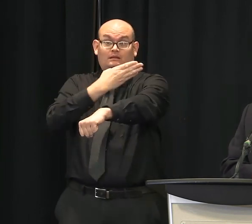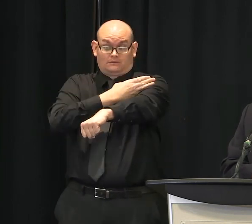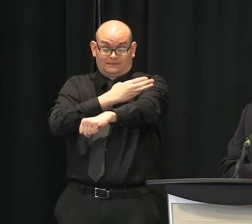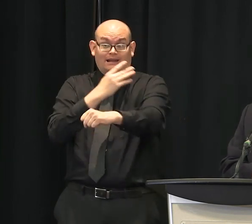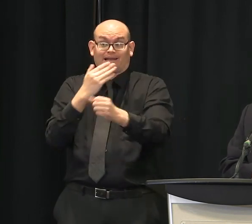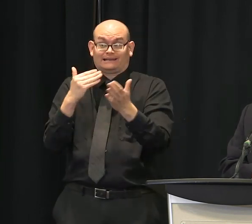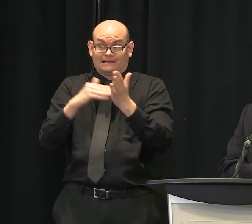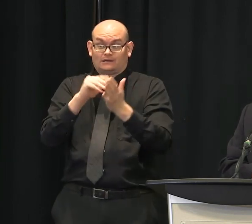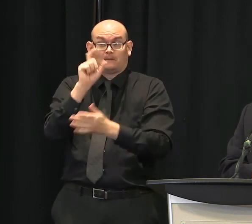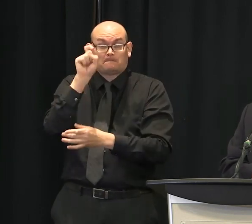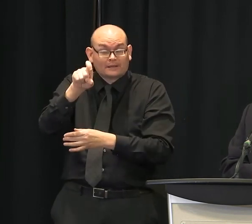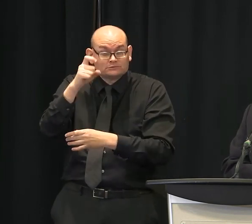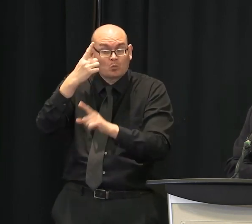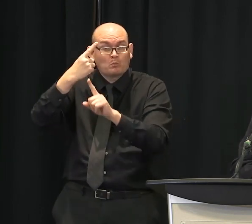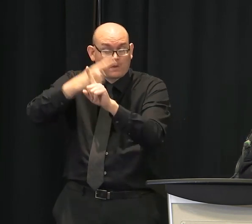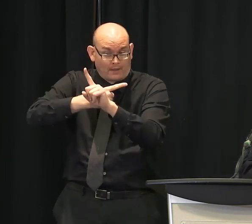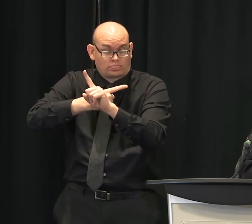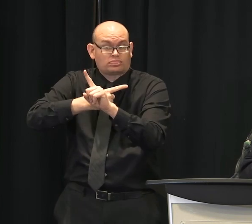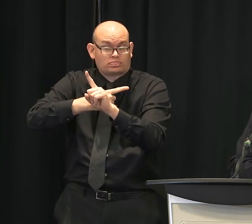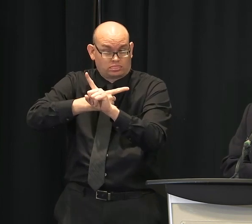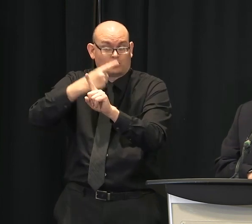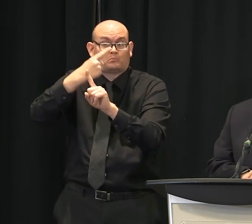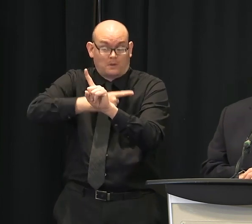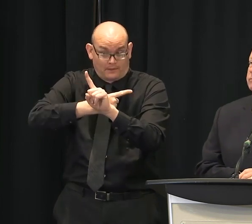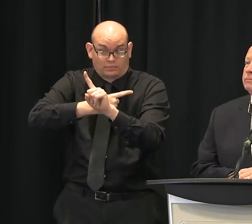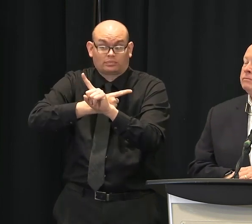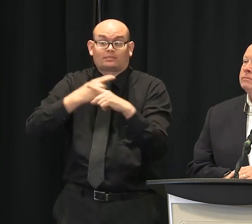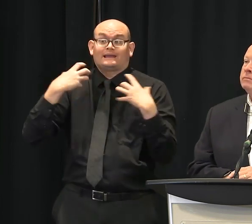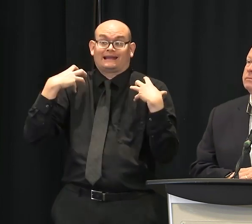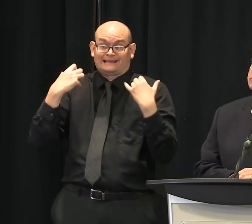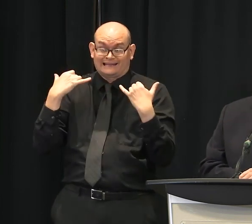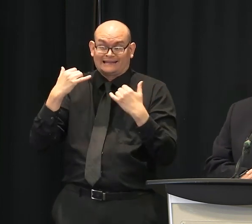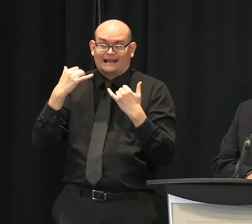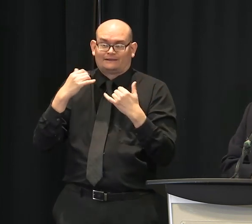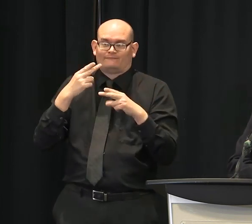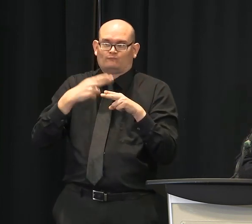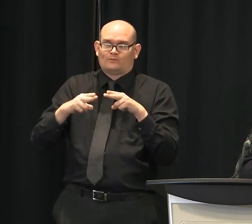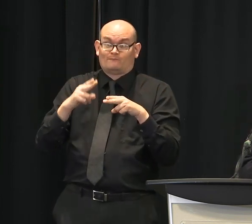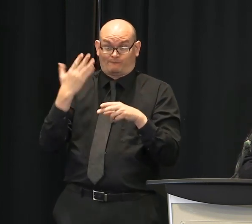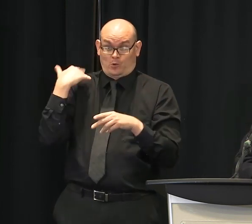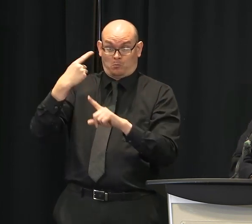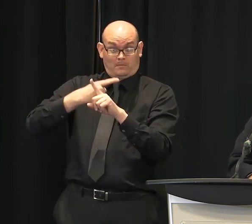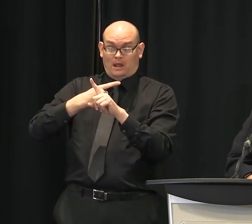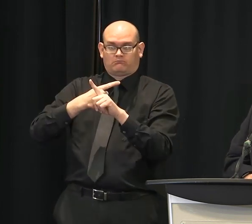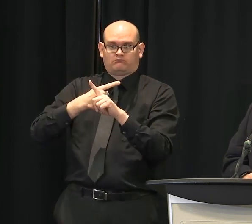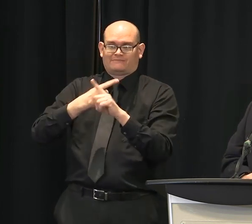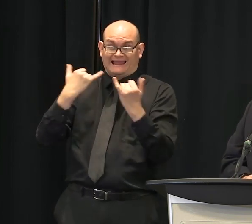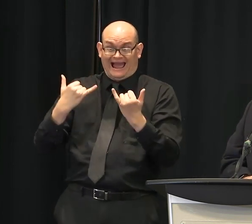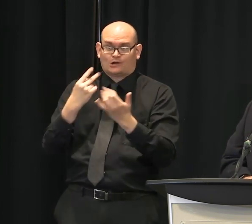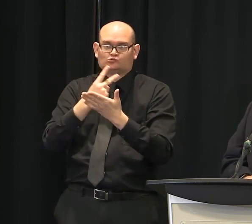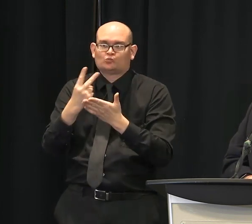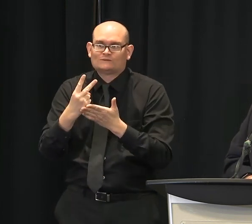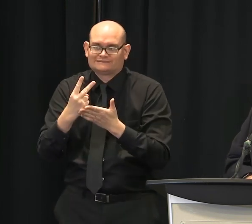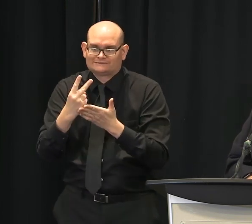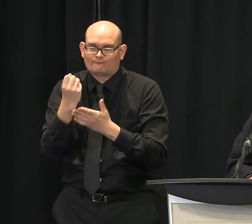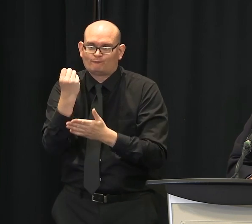for their standpoint. And one more thing while you're there. Thank you, Dr. Blackstone. We were just talking in the media about